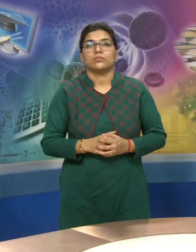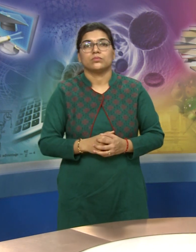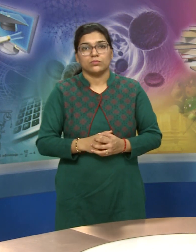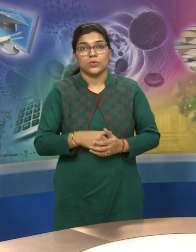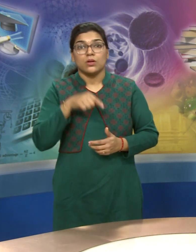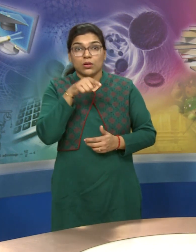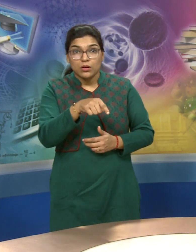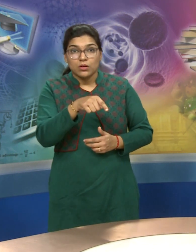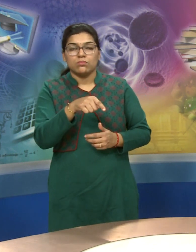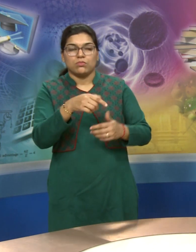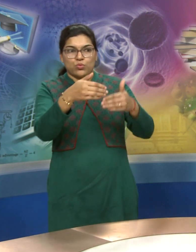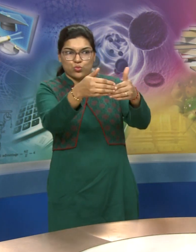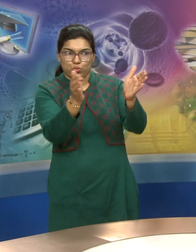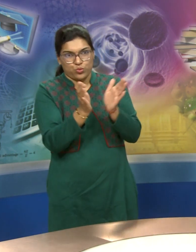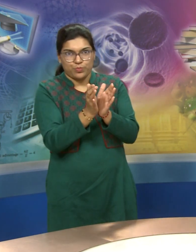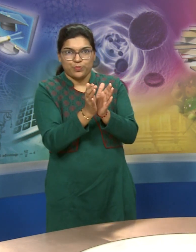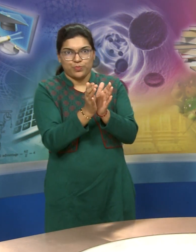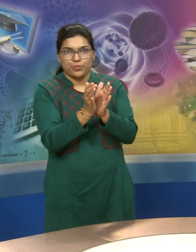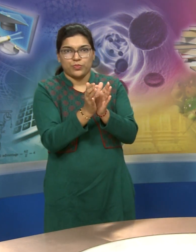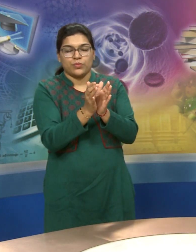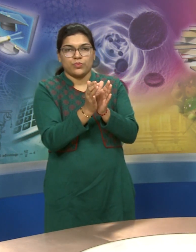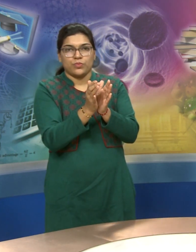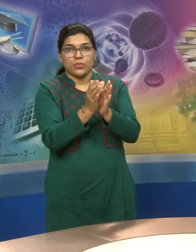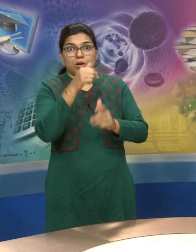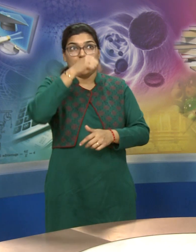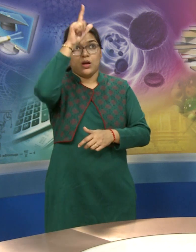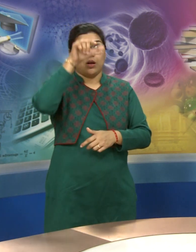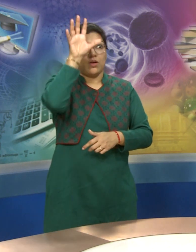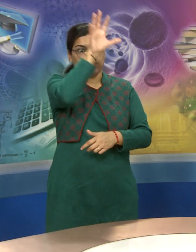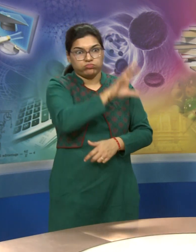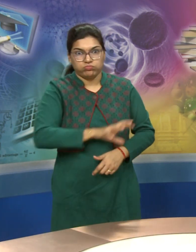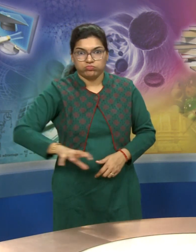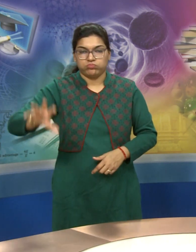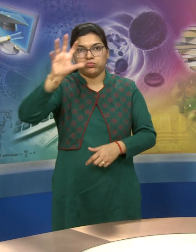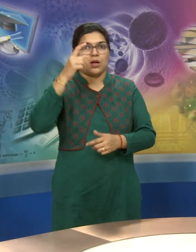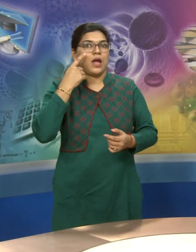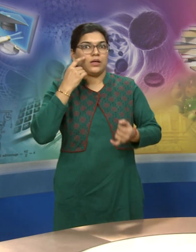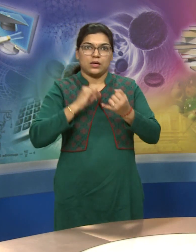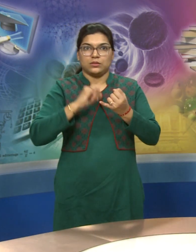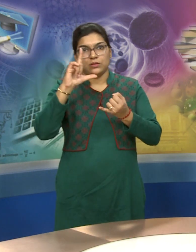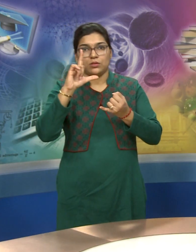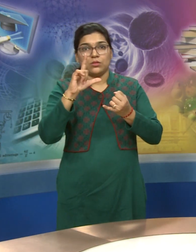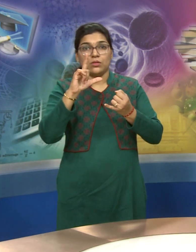identify and discuss